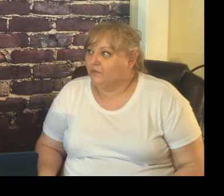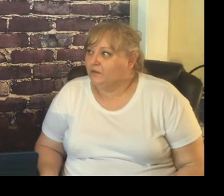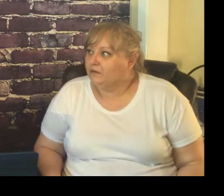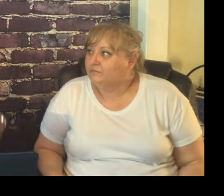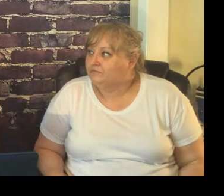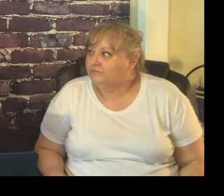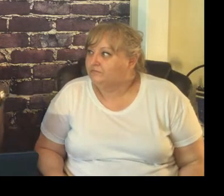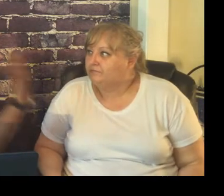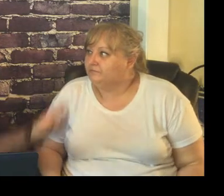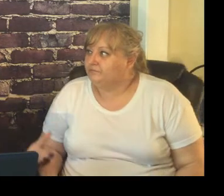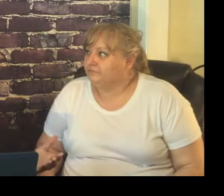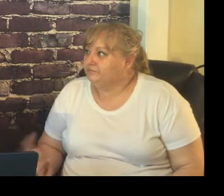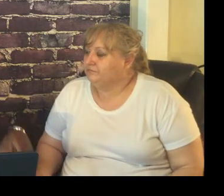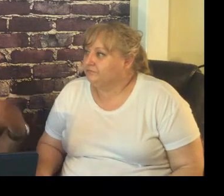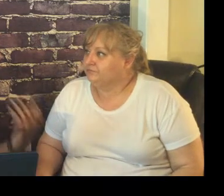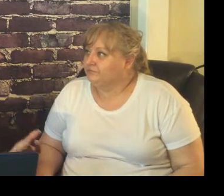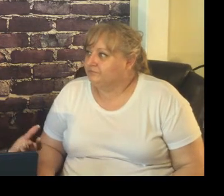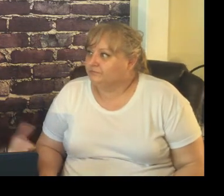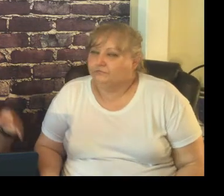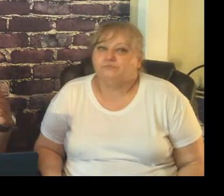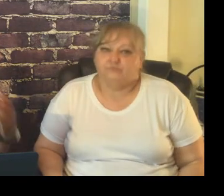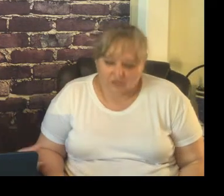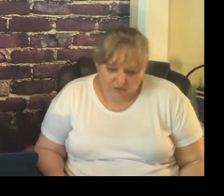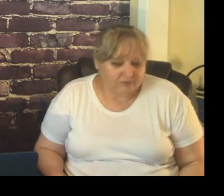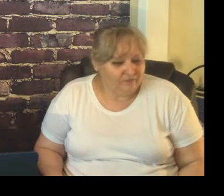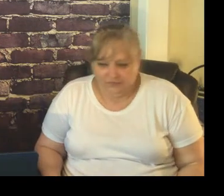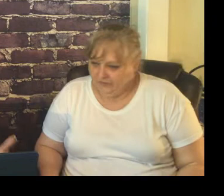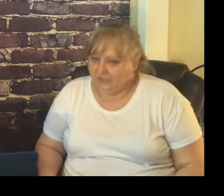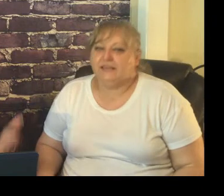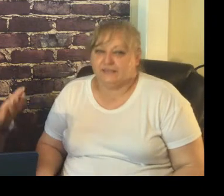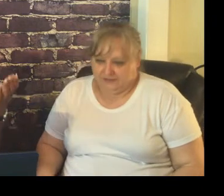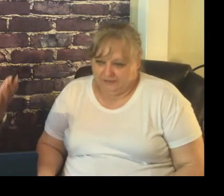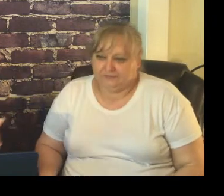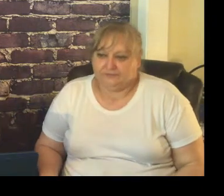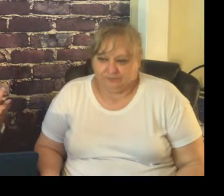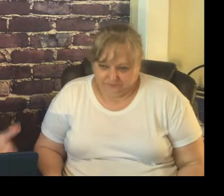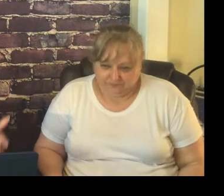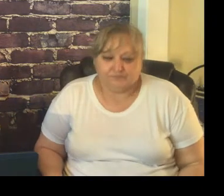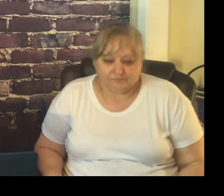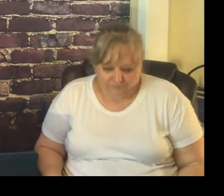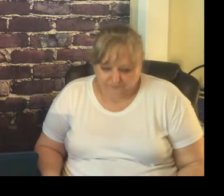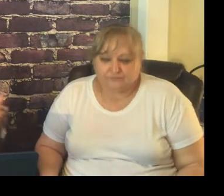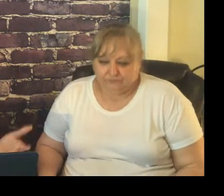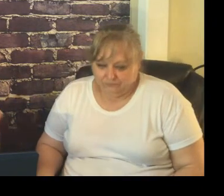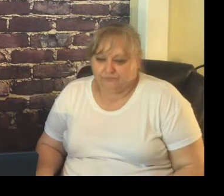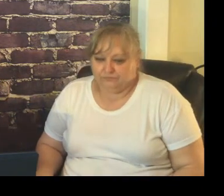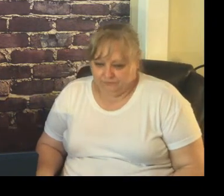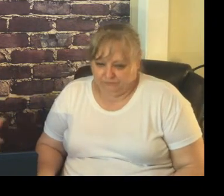if you don't understand the culture don't act like you do be honest about what you do and don't